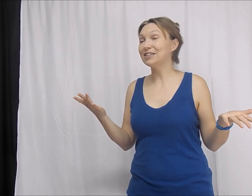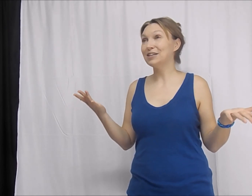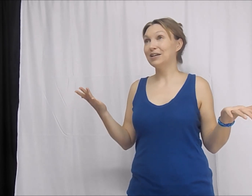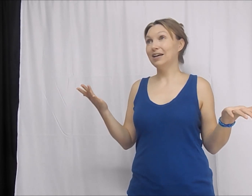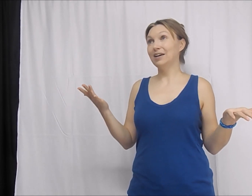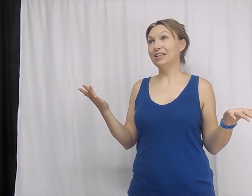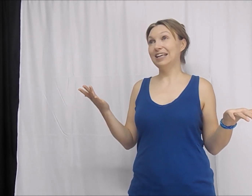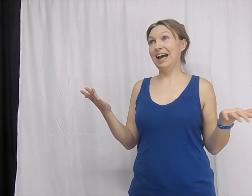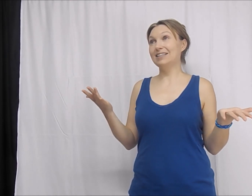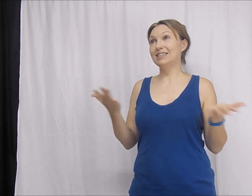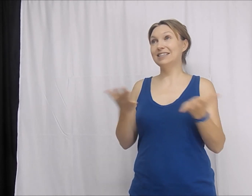Yes.